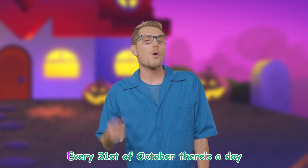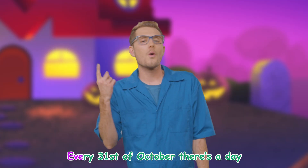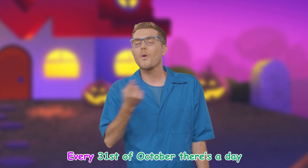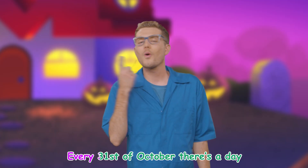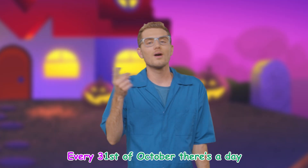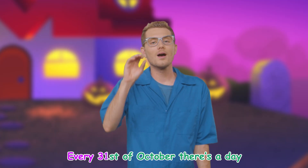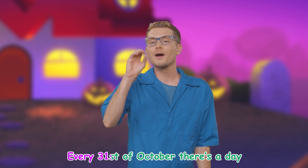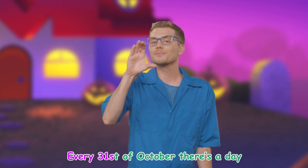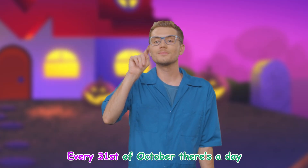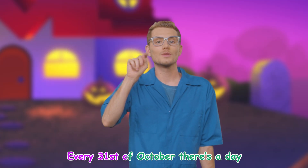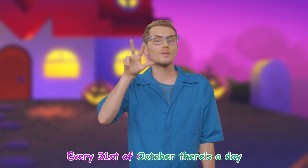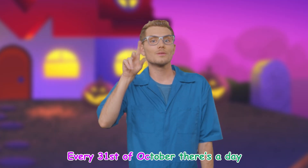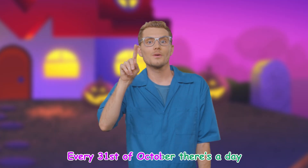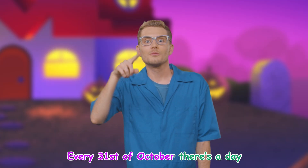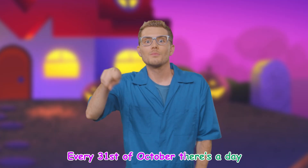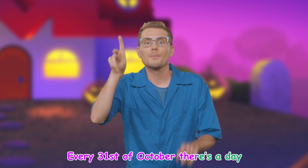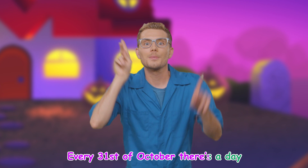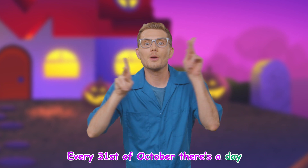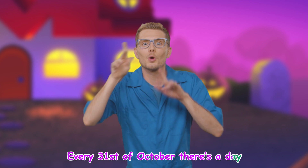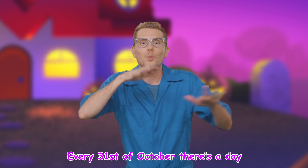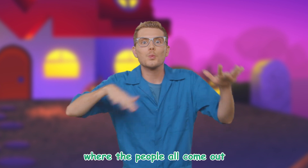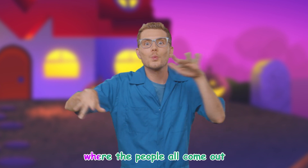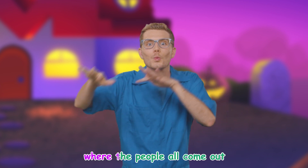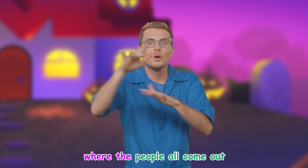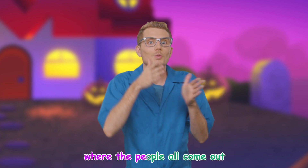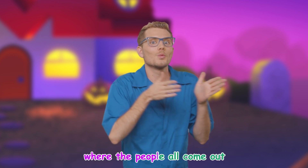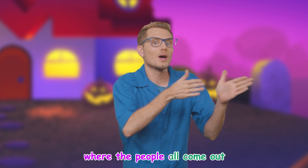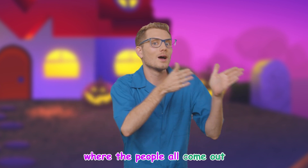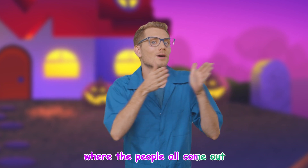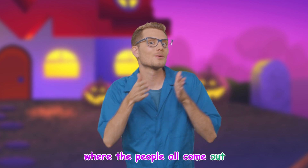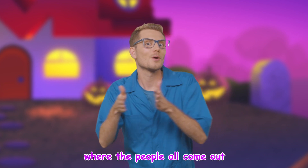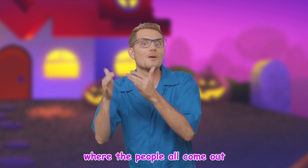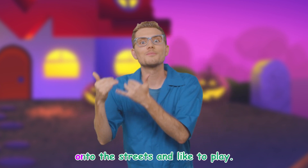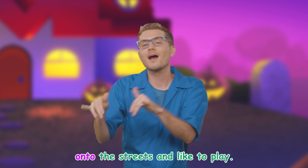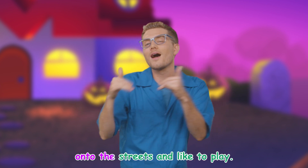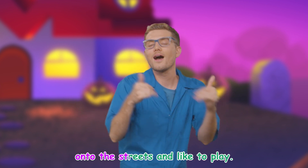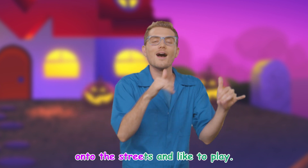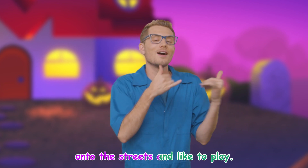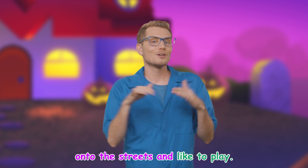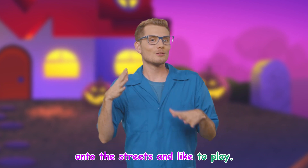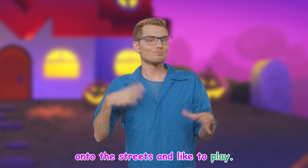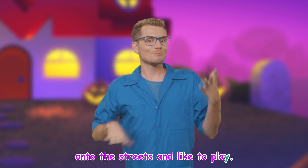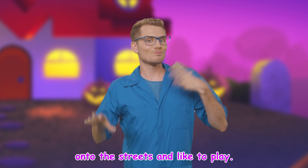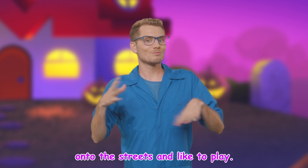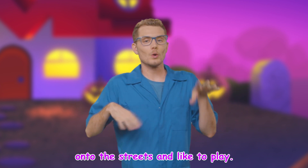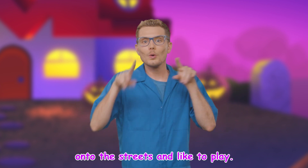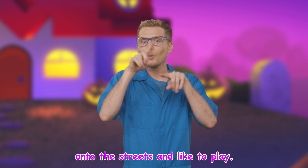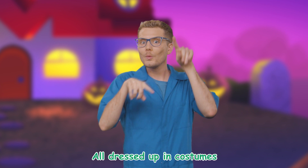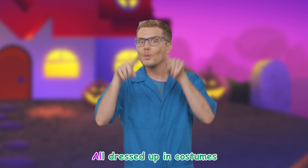Every 31st of October there's a day Where the people all come out onto the streets and like to play All